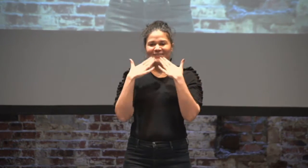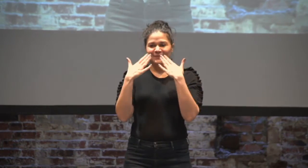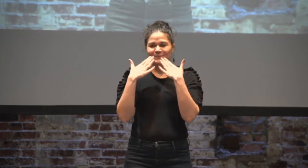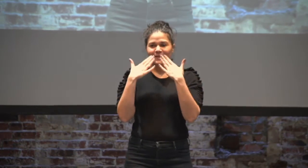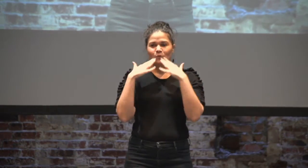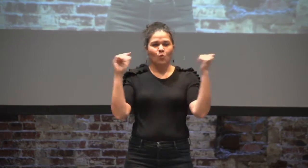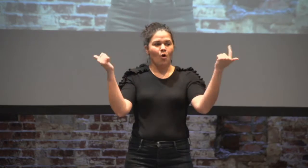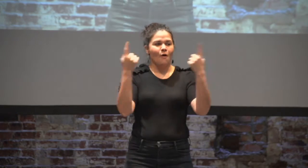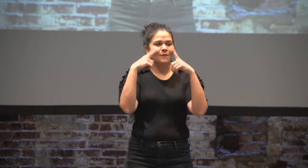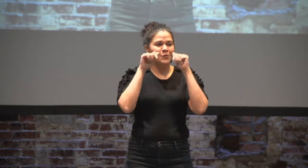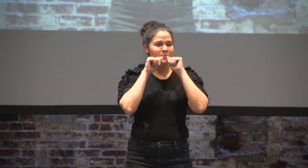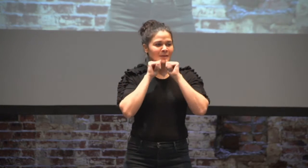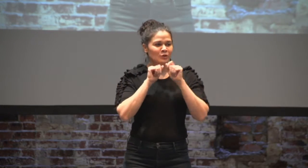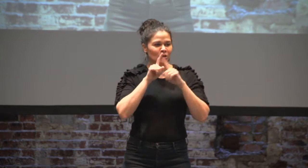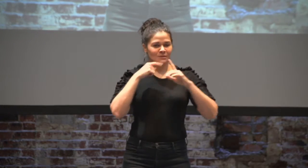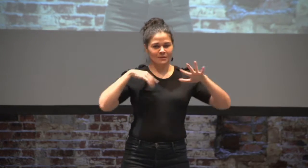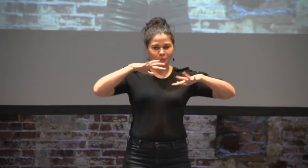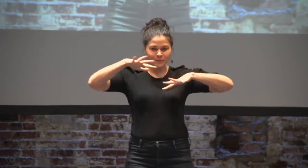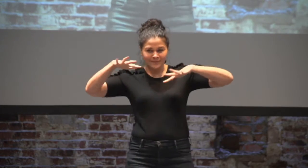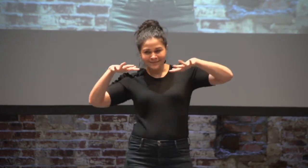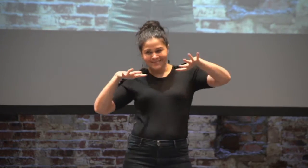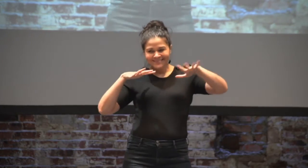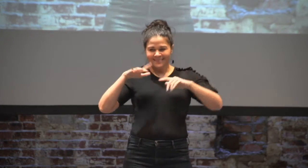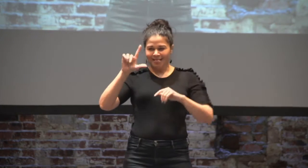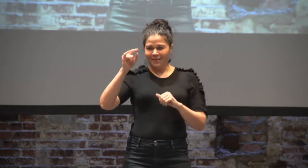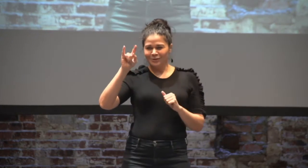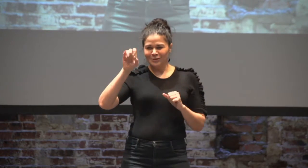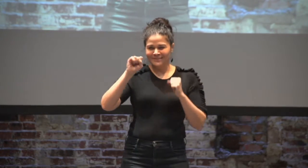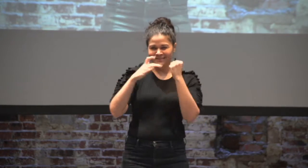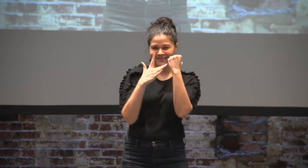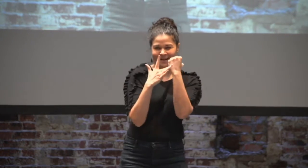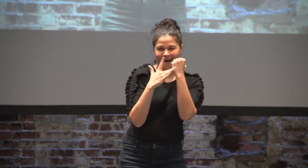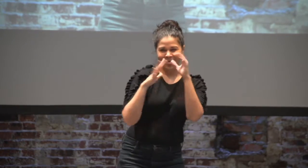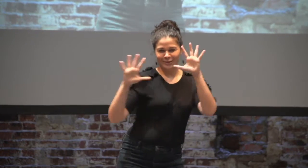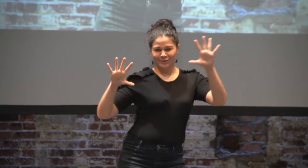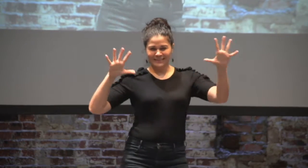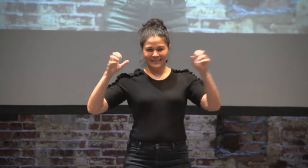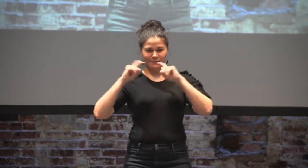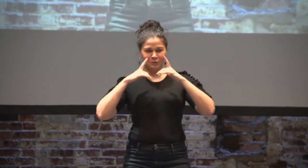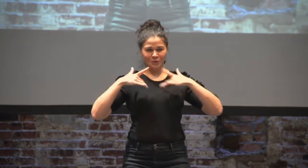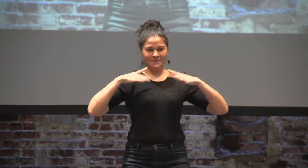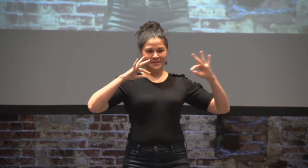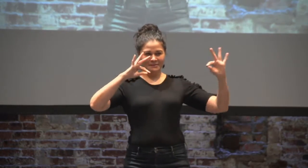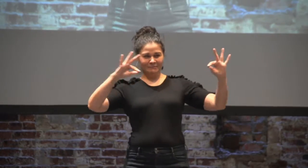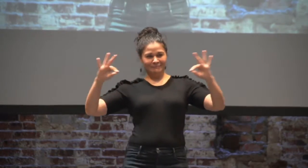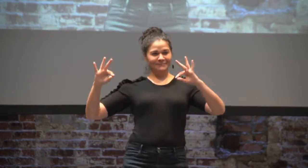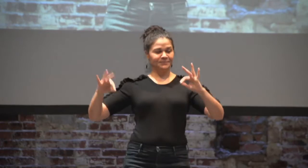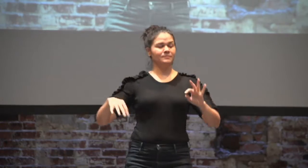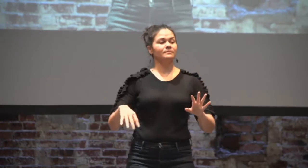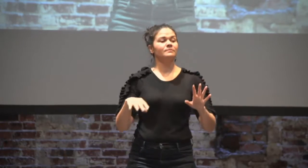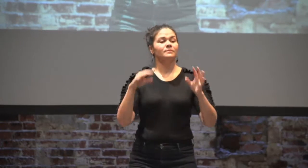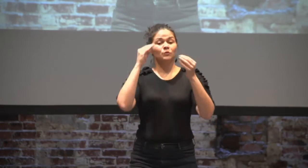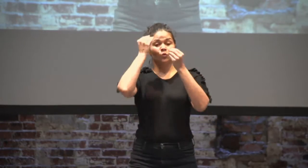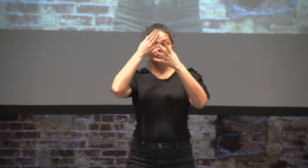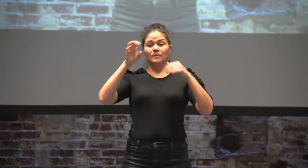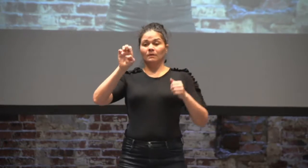Thank you so much for your patience while we figured out the logistics to make sure that everyone is comfortable.